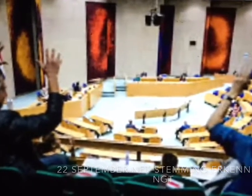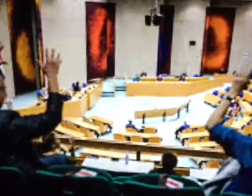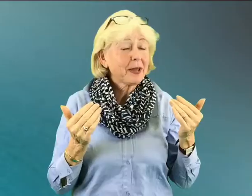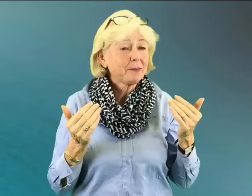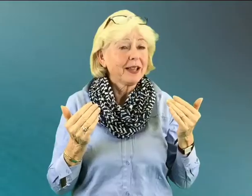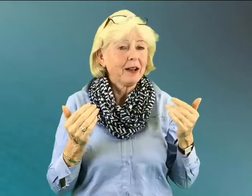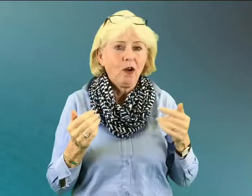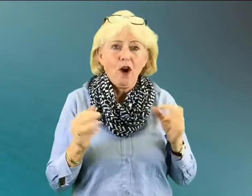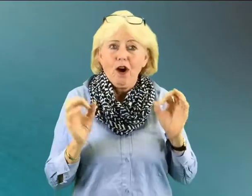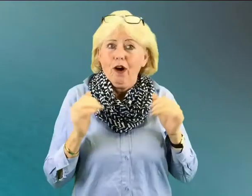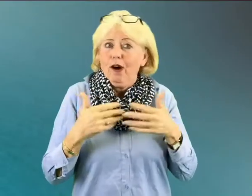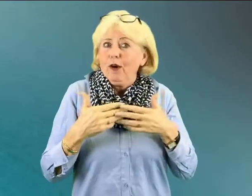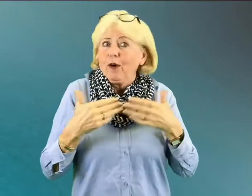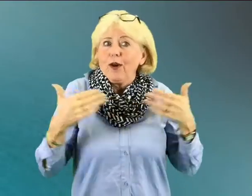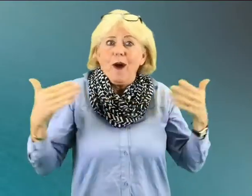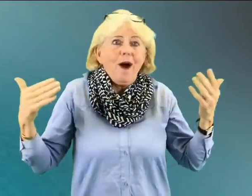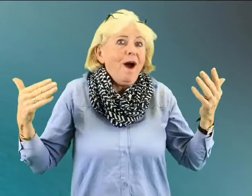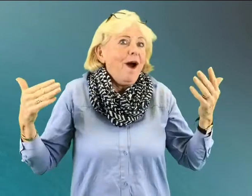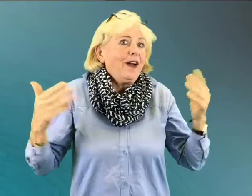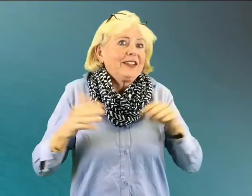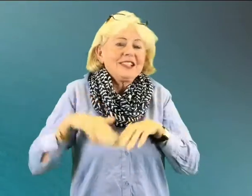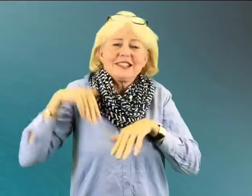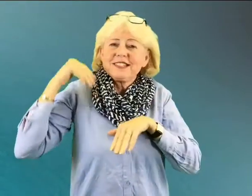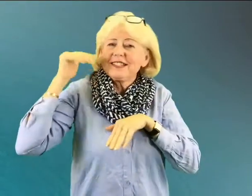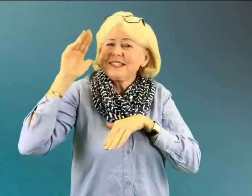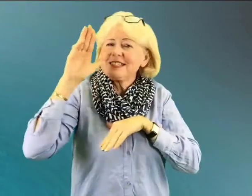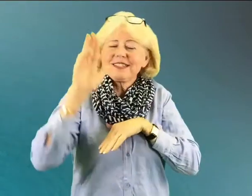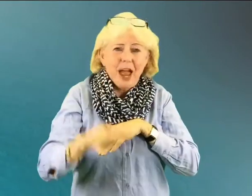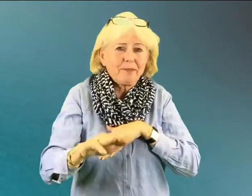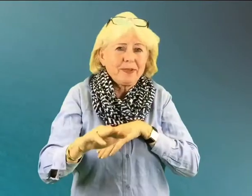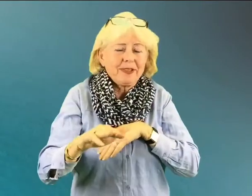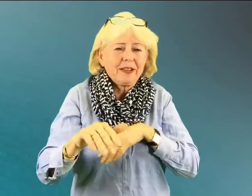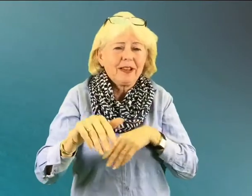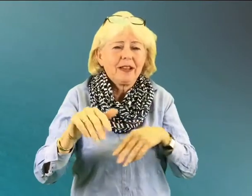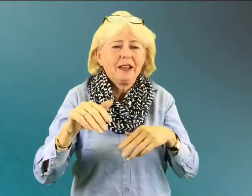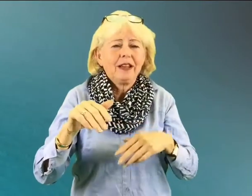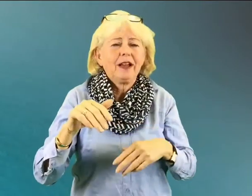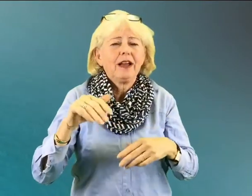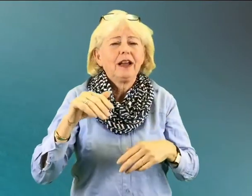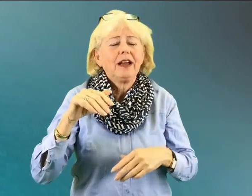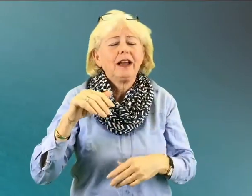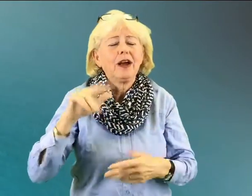Phdf, gdrm. Thank you. Thank Foam feet,